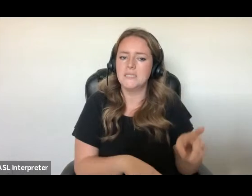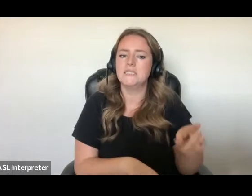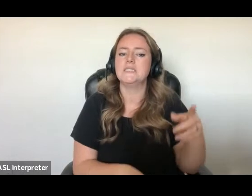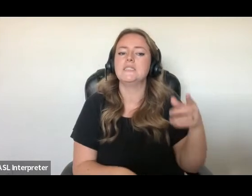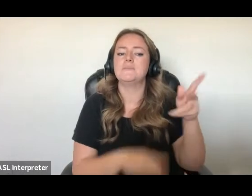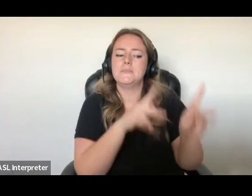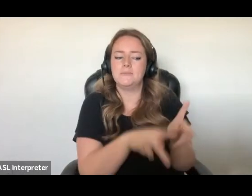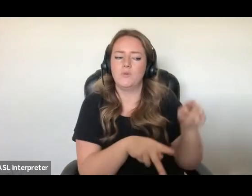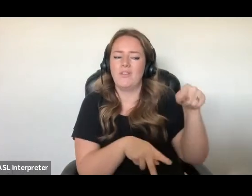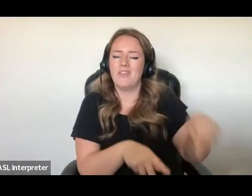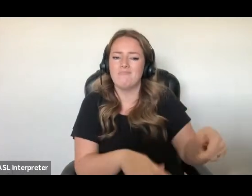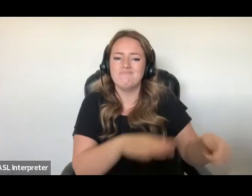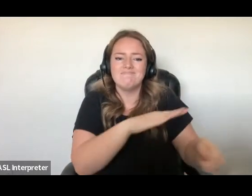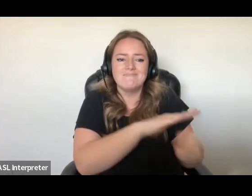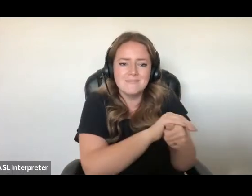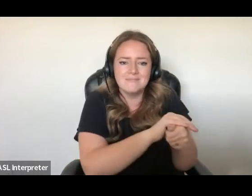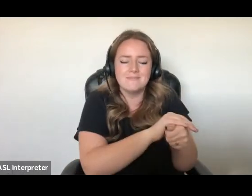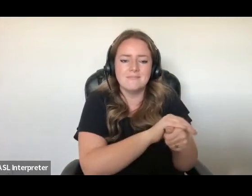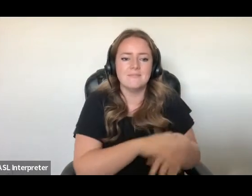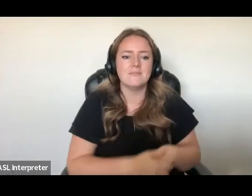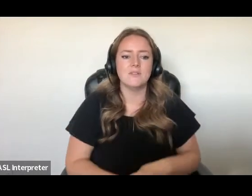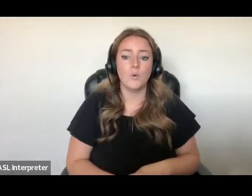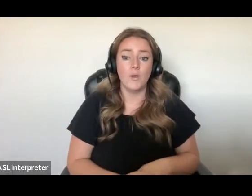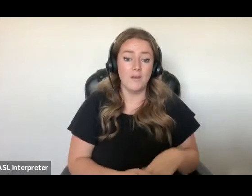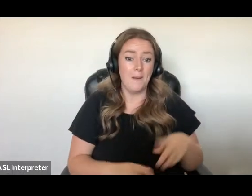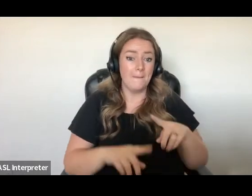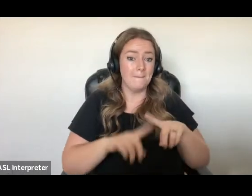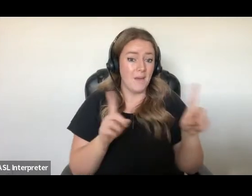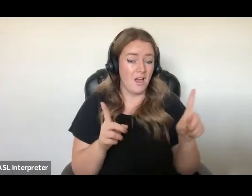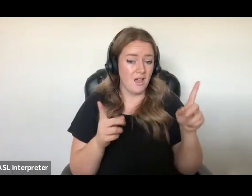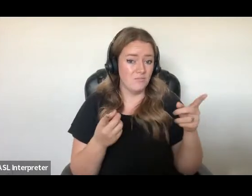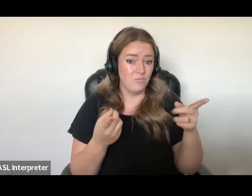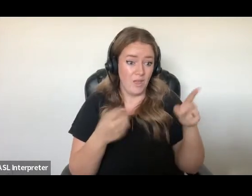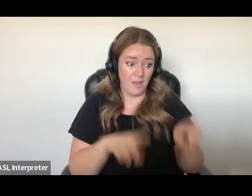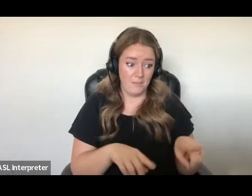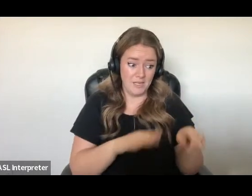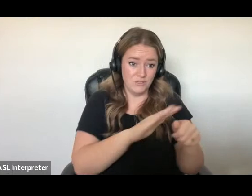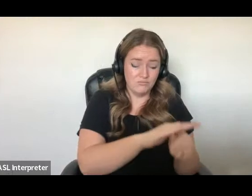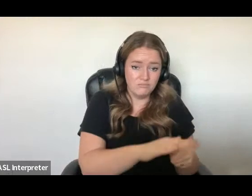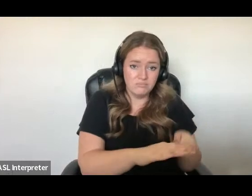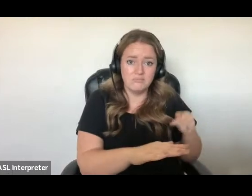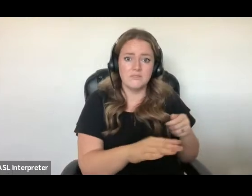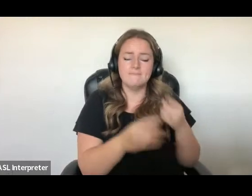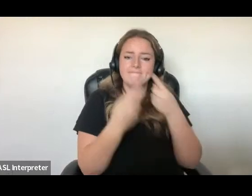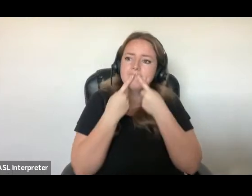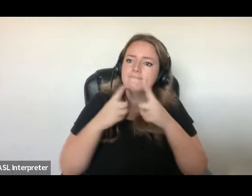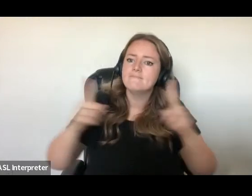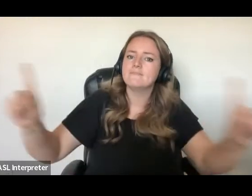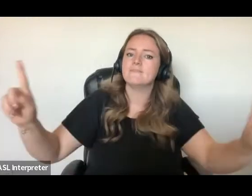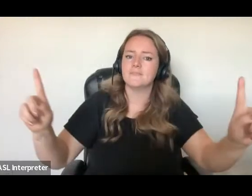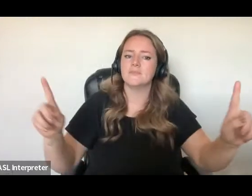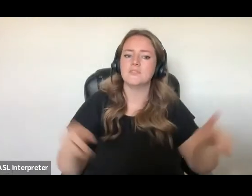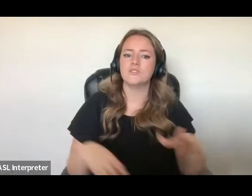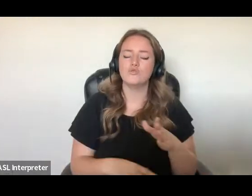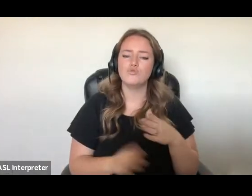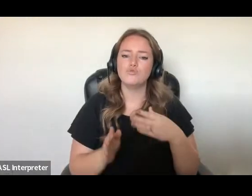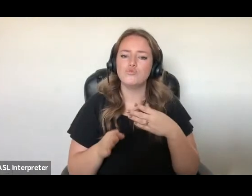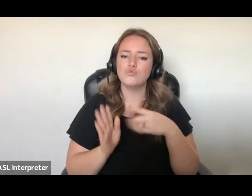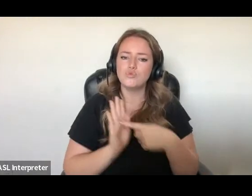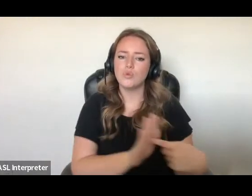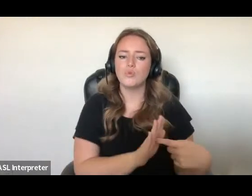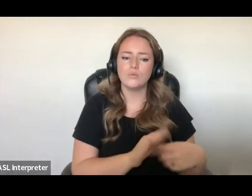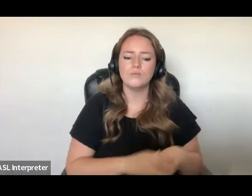brought light to a place filled with obscurity. In the course of our research, one of the common themes in our interviews